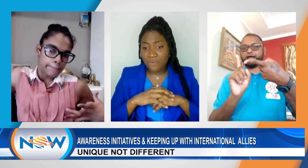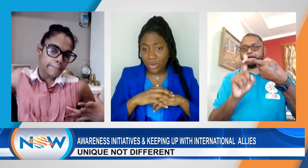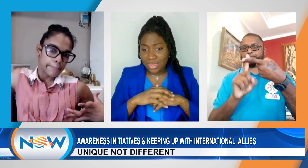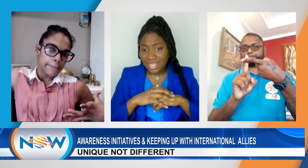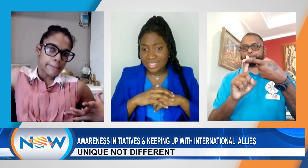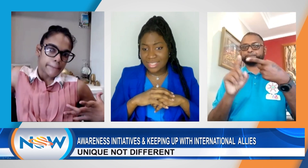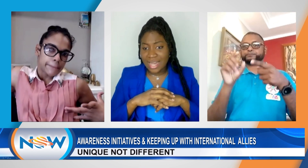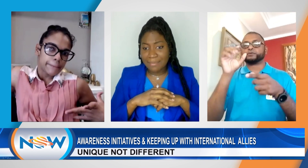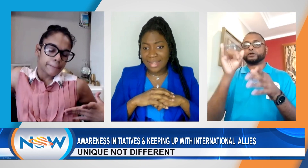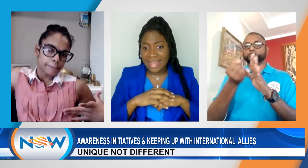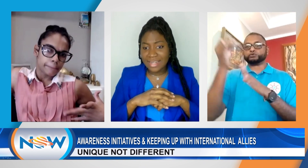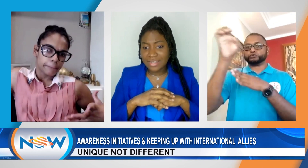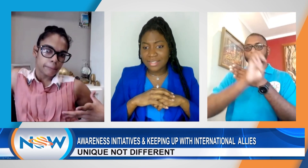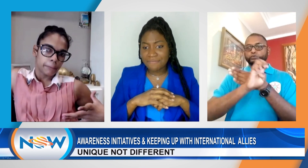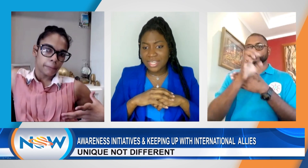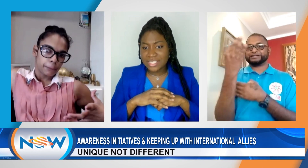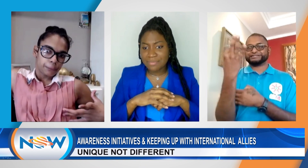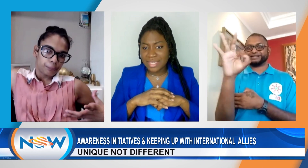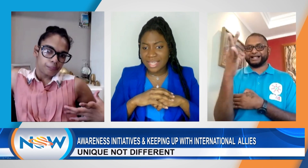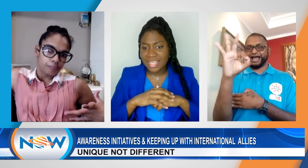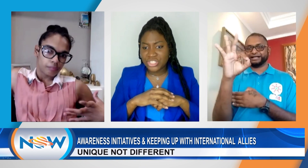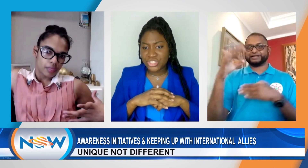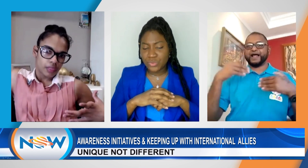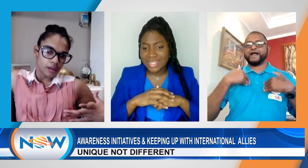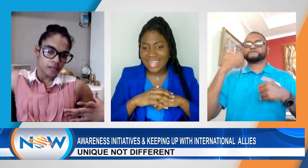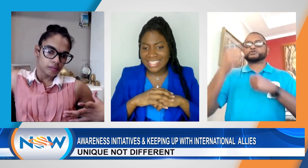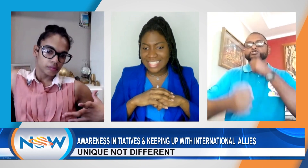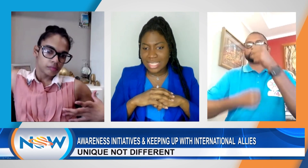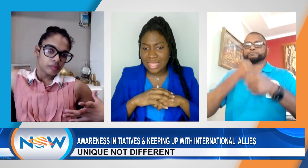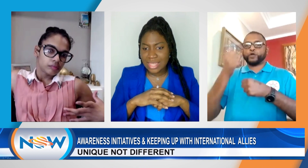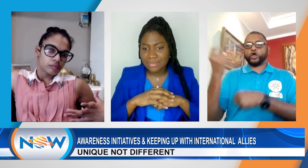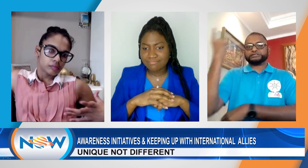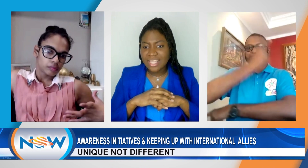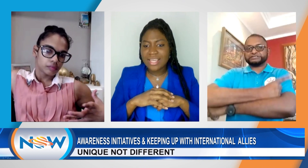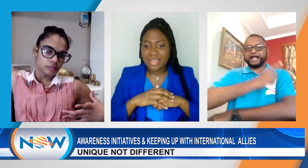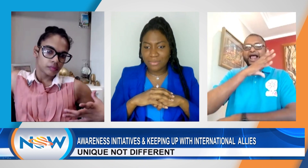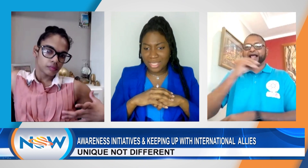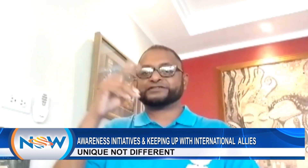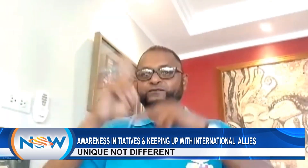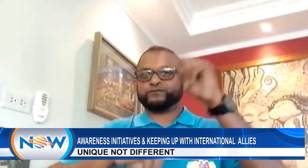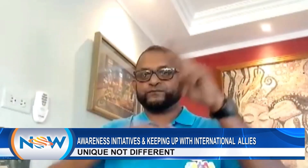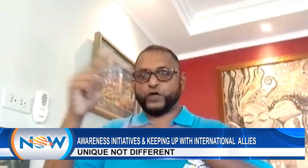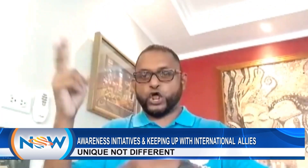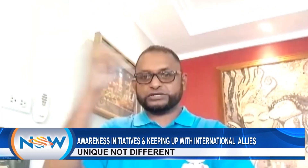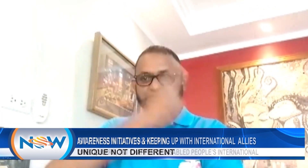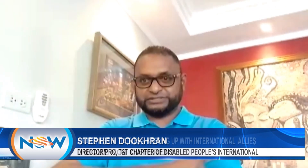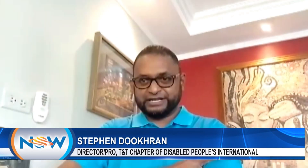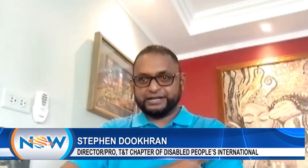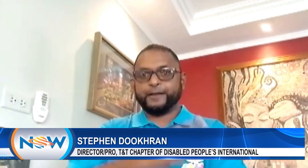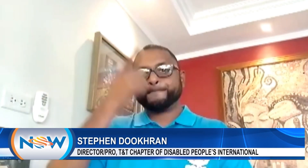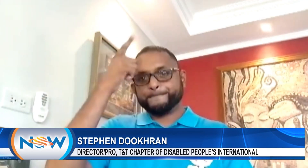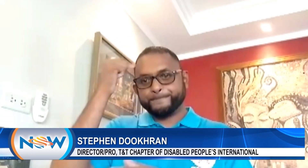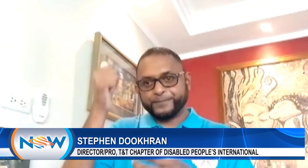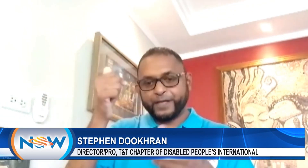four things at hand. The first being in June the 19th, there will be a sports day and a fun day.